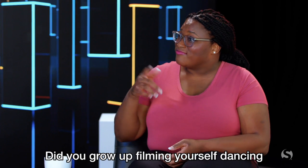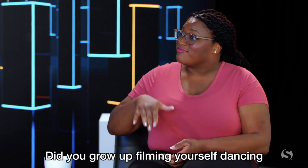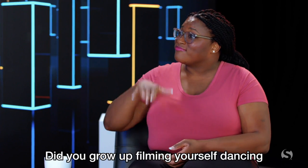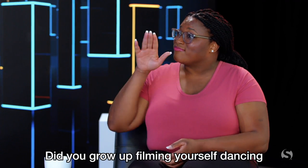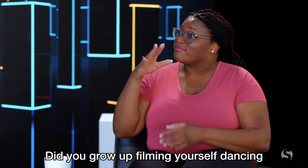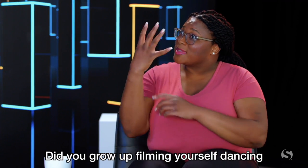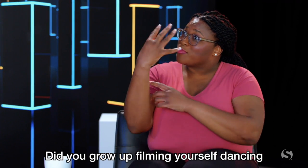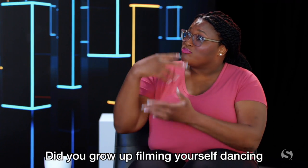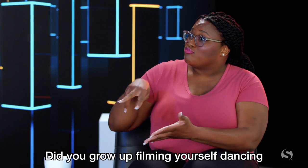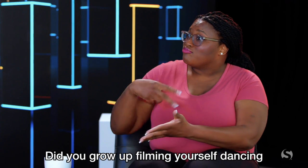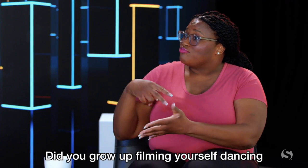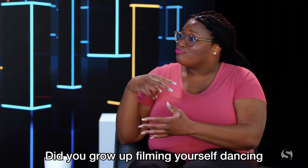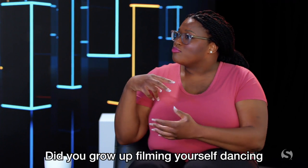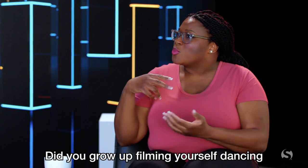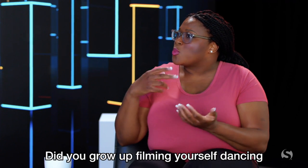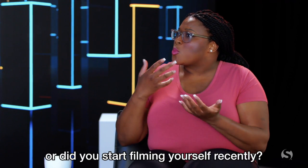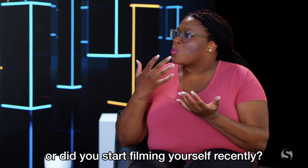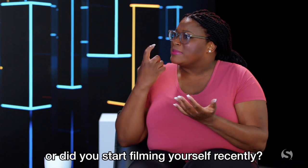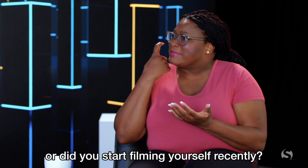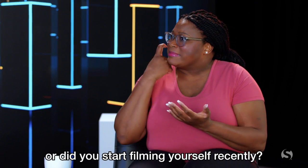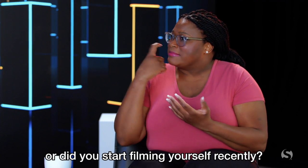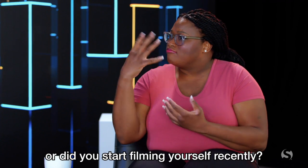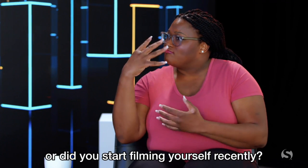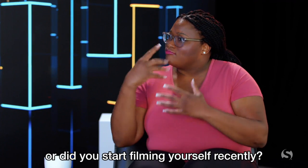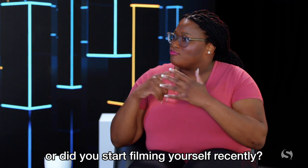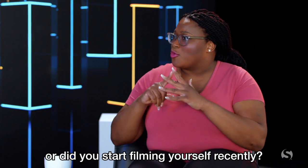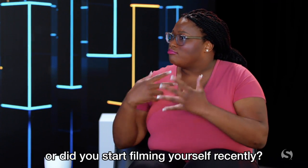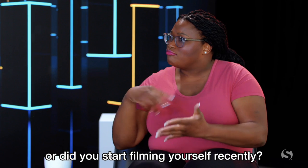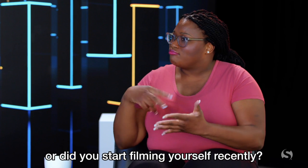Did you grow up filming yourself dancing, or did you start filming yourself recently?